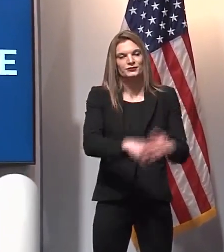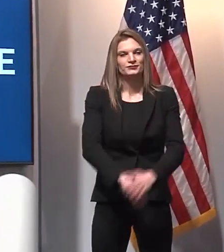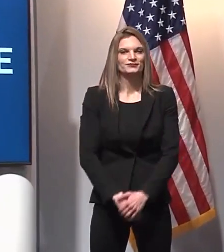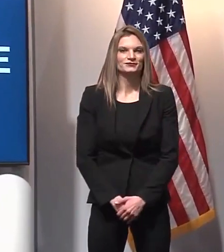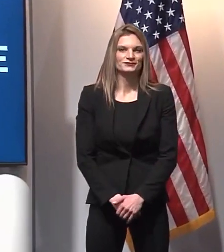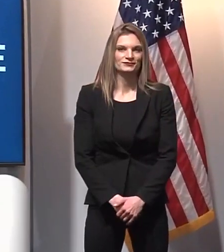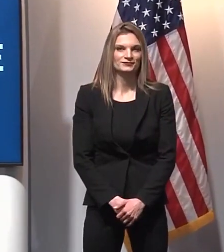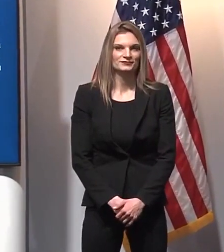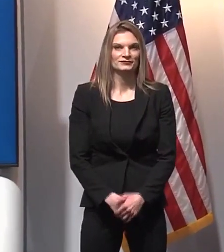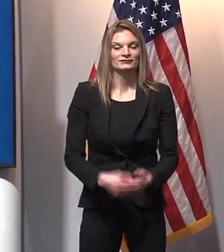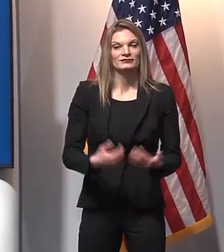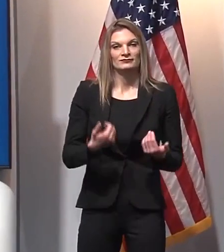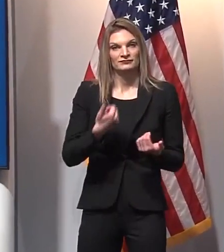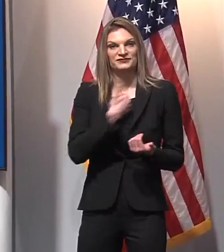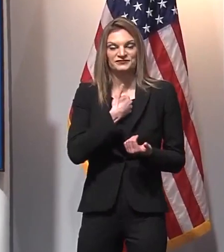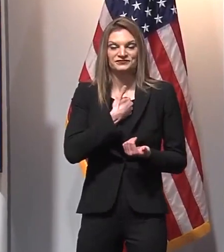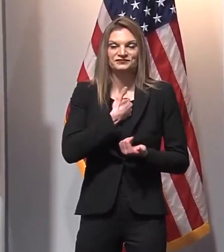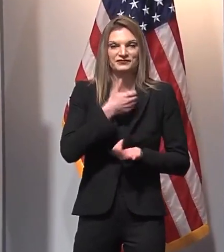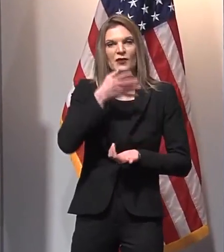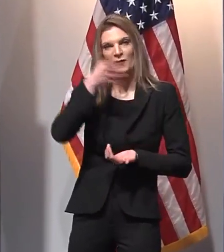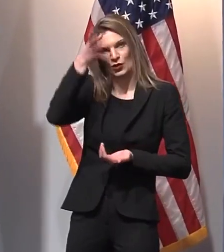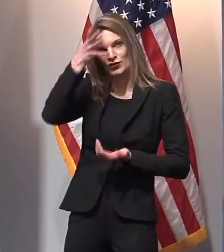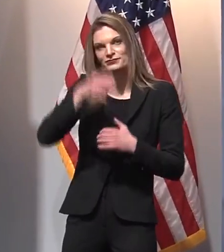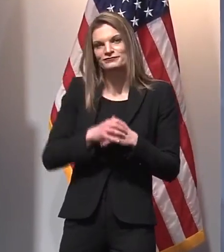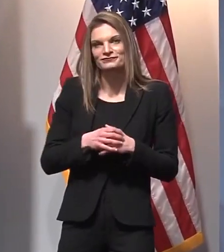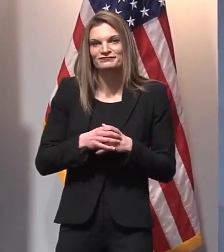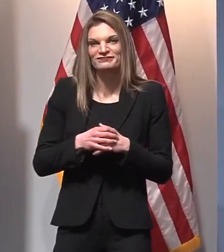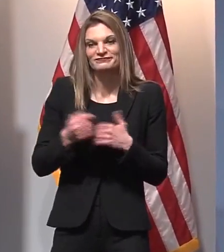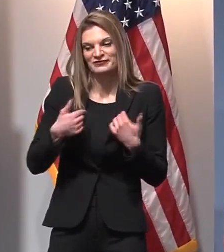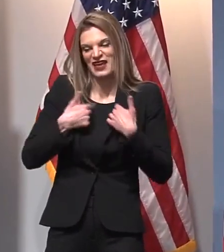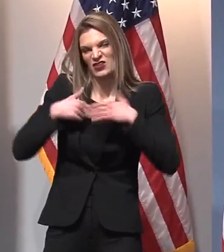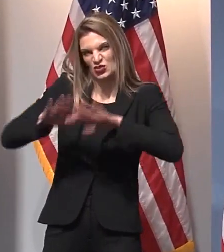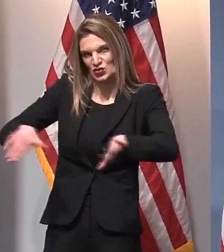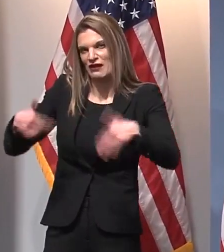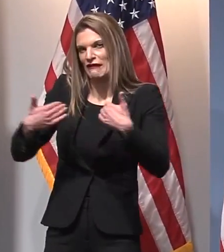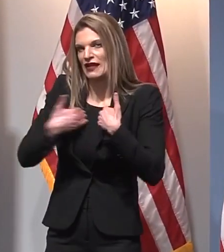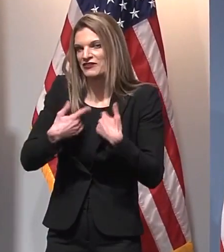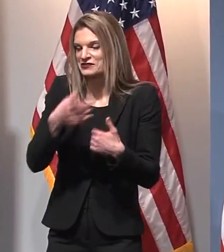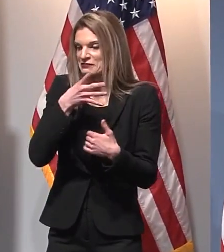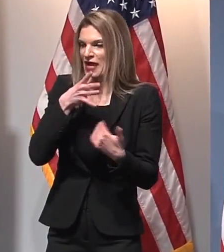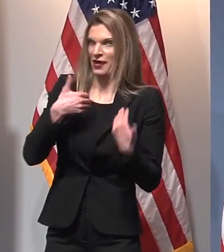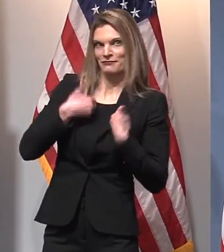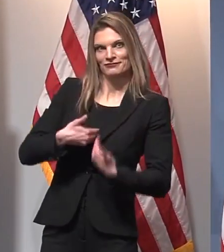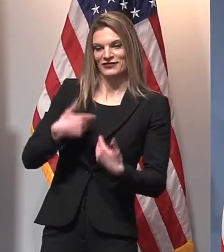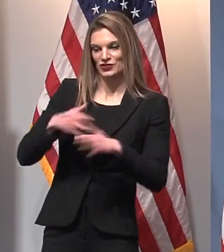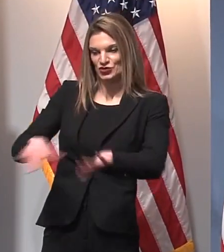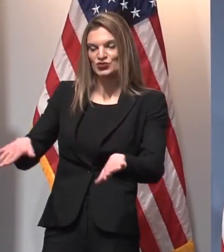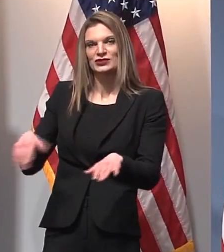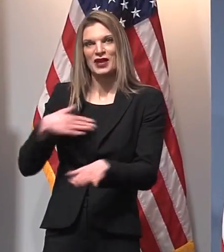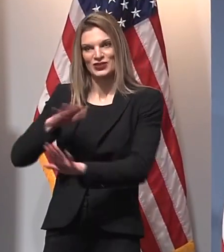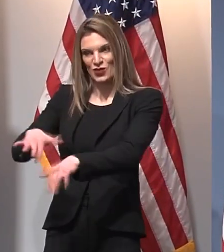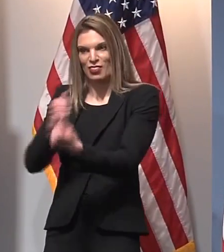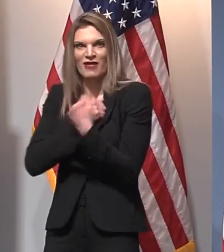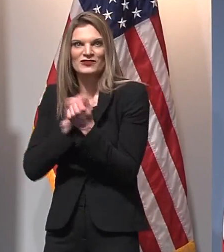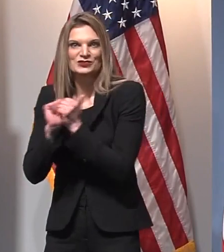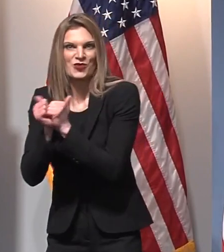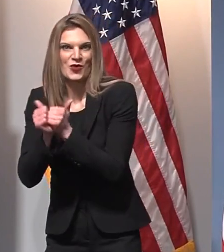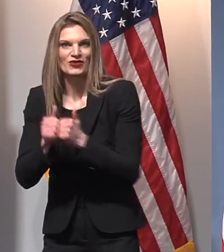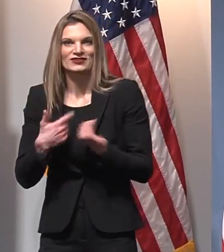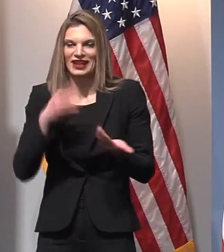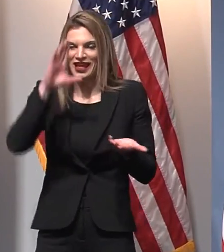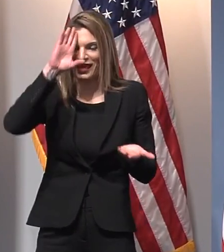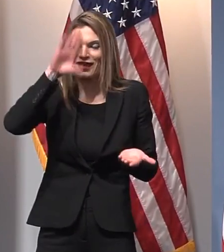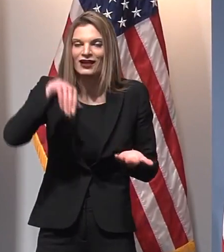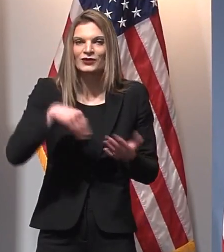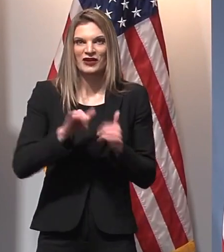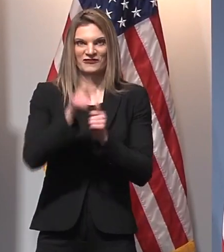As a parent of children involved in sports as well, I understand the interest and emotion connected to finding solutions